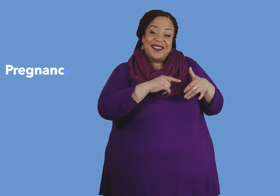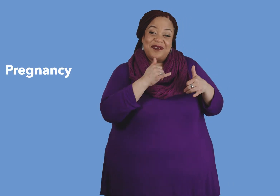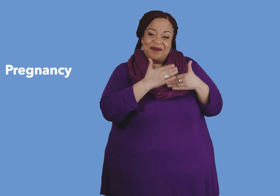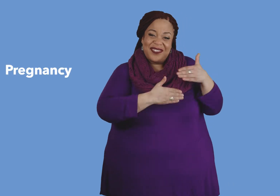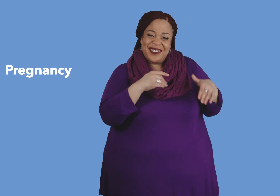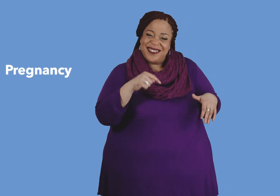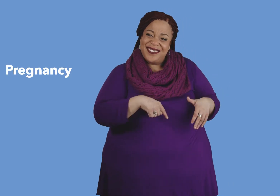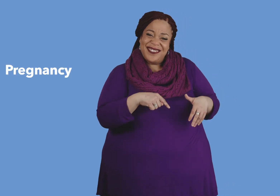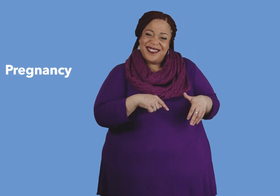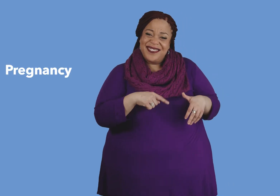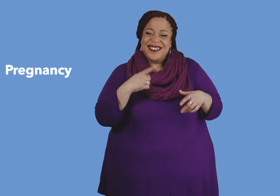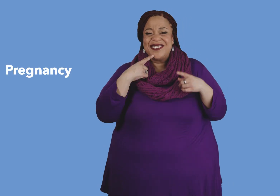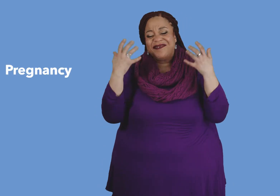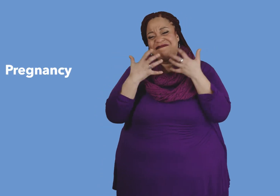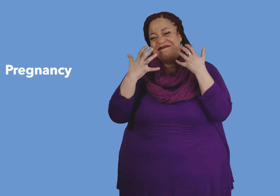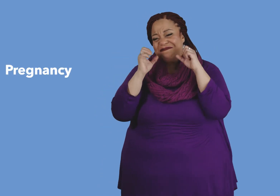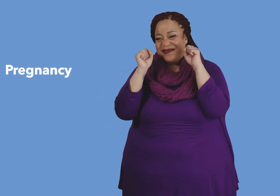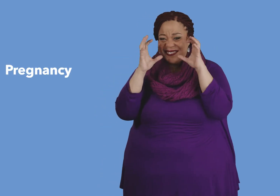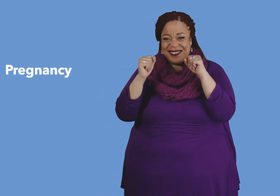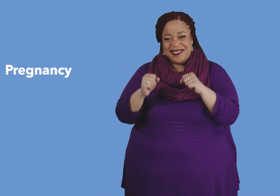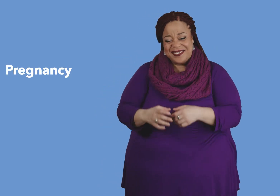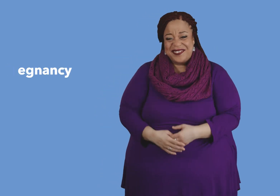Pregnancy is a pretty amazing process.